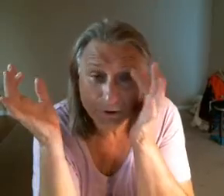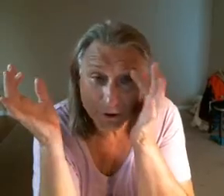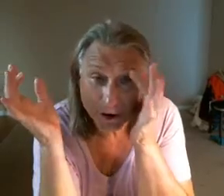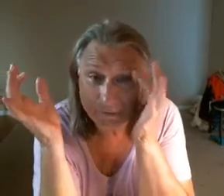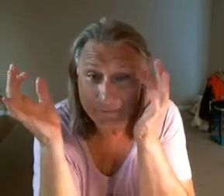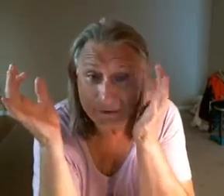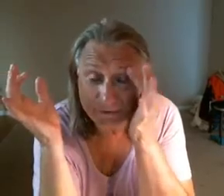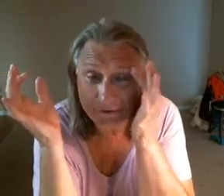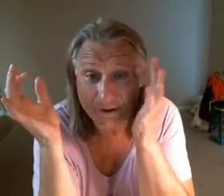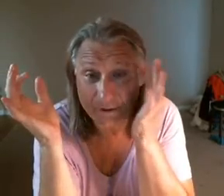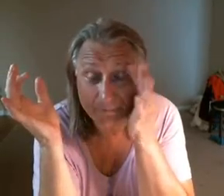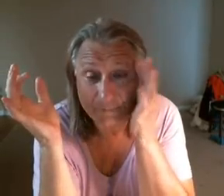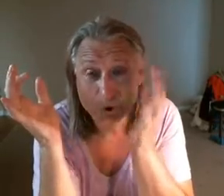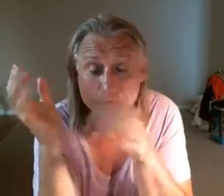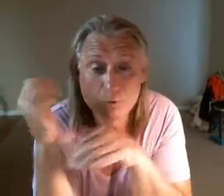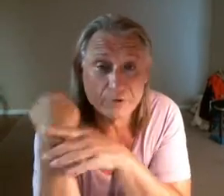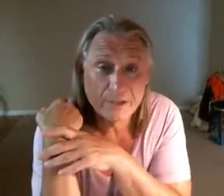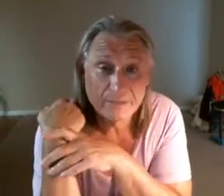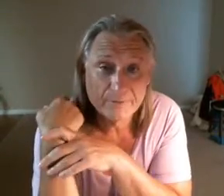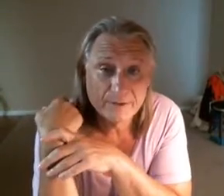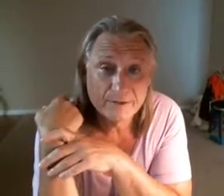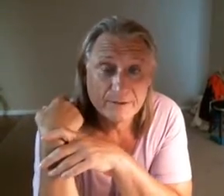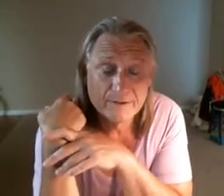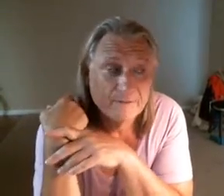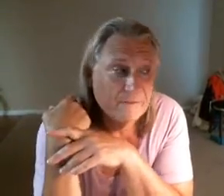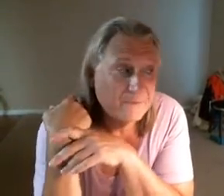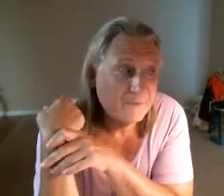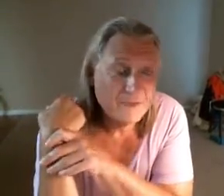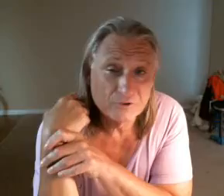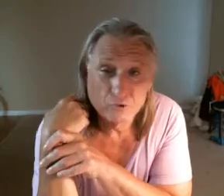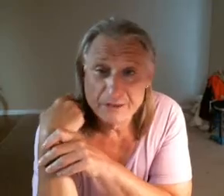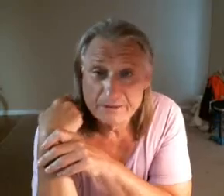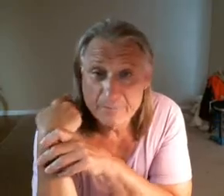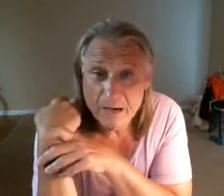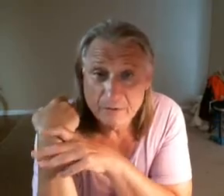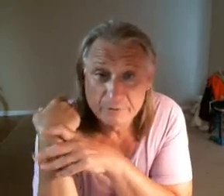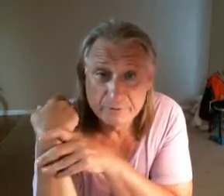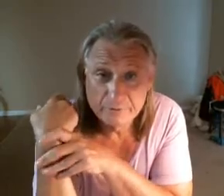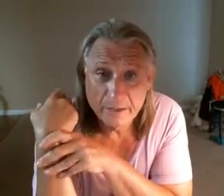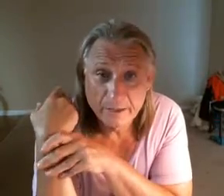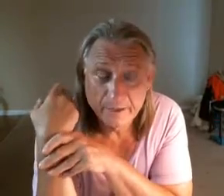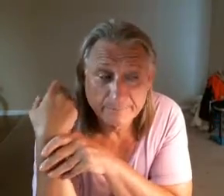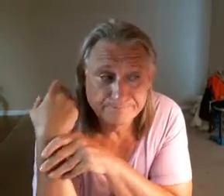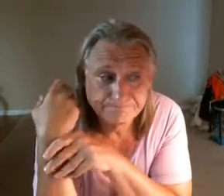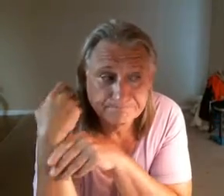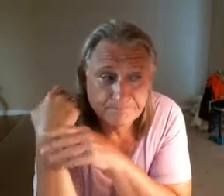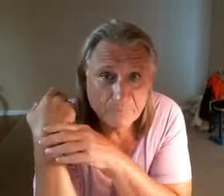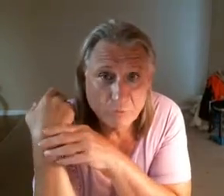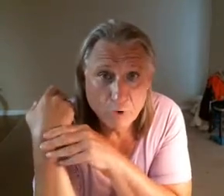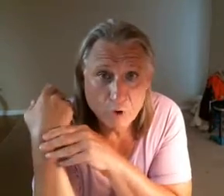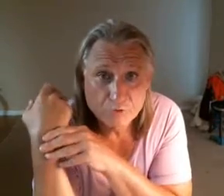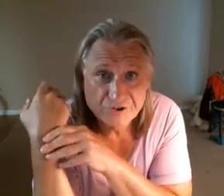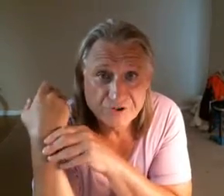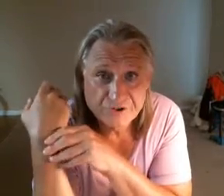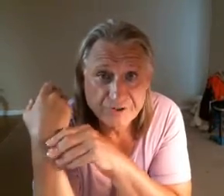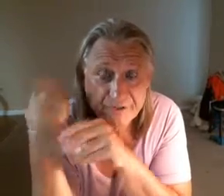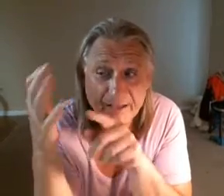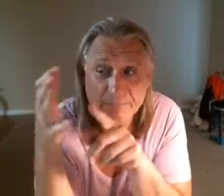good coffee and Cool Moose Cafe. They have that Green Mountain roast and they have